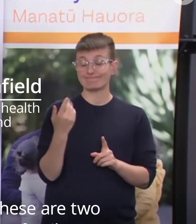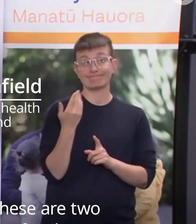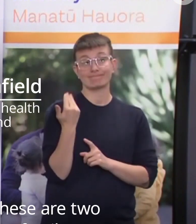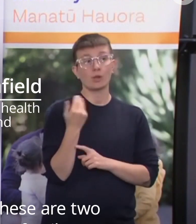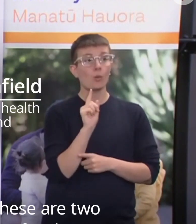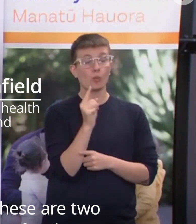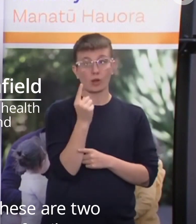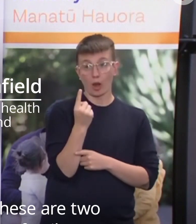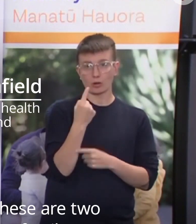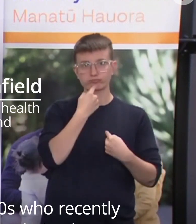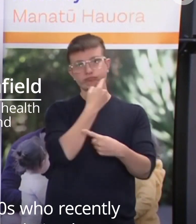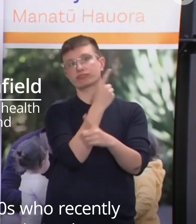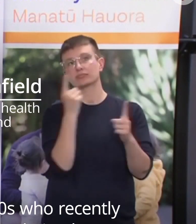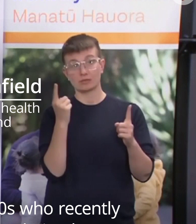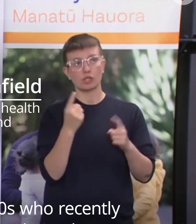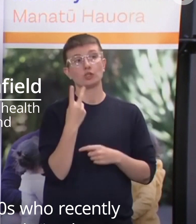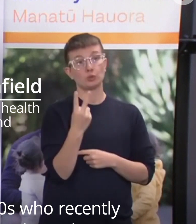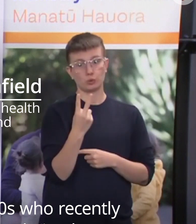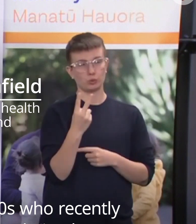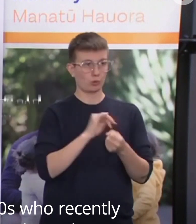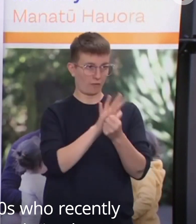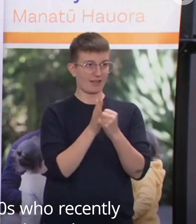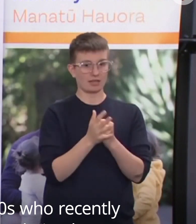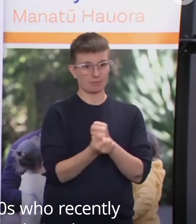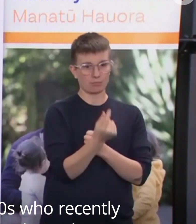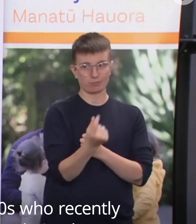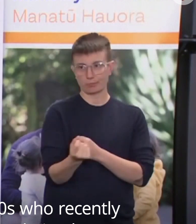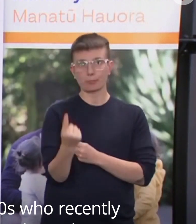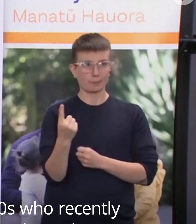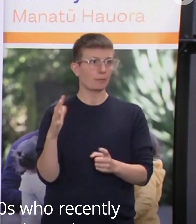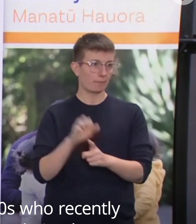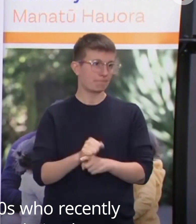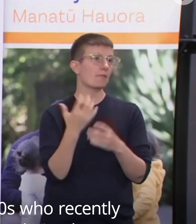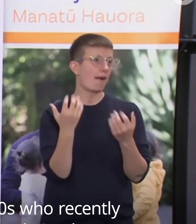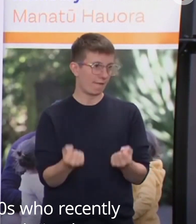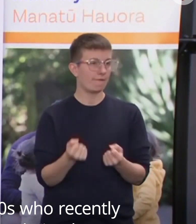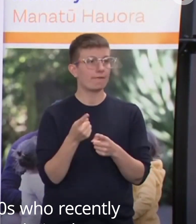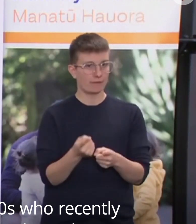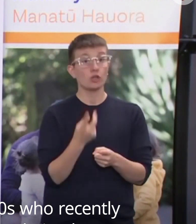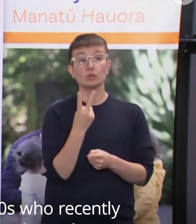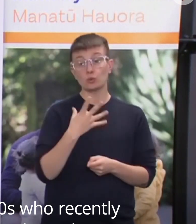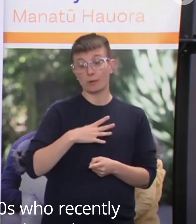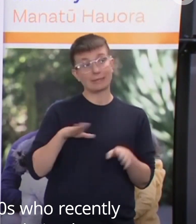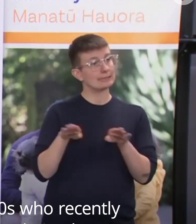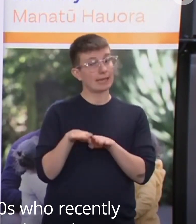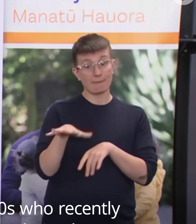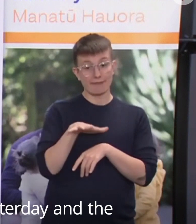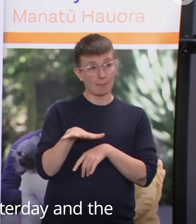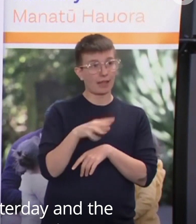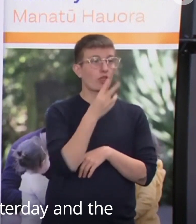two women from the same family, one in her 30s, one in her 40s, who recently arrived here from the United Kingdom.